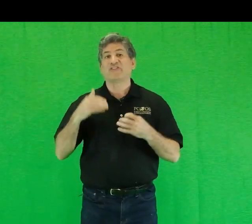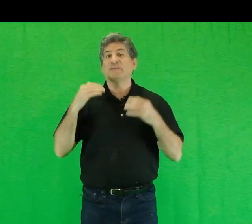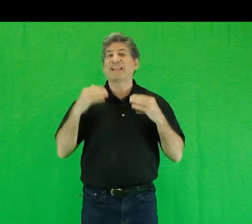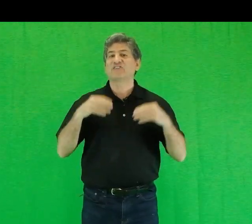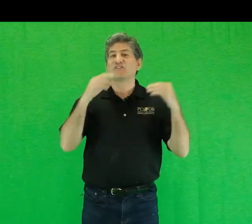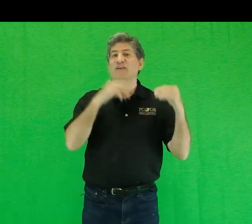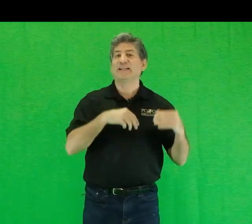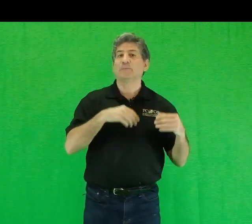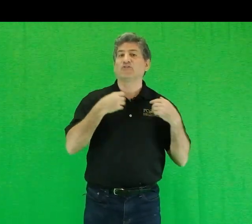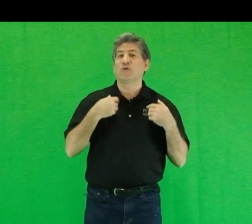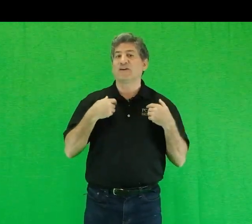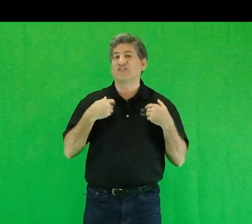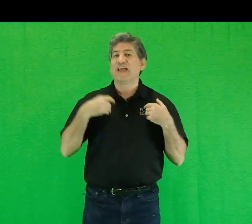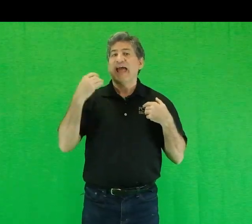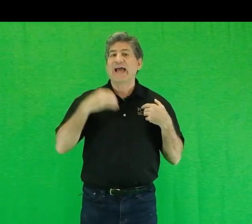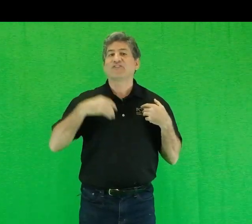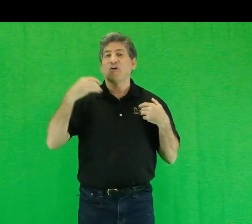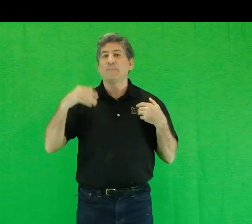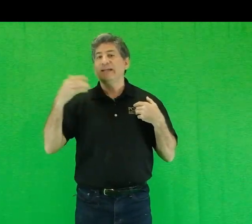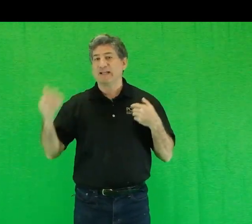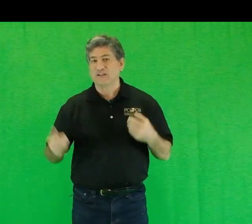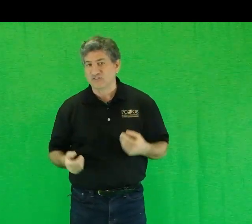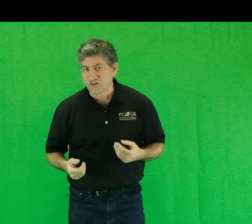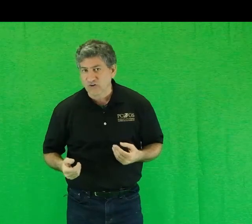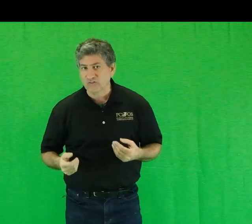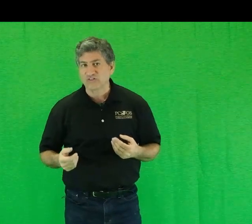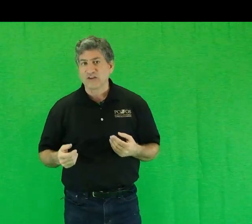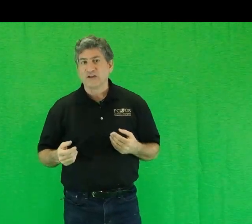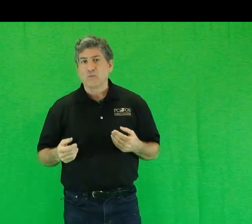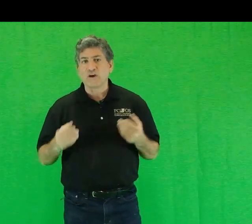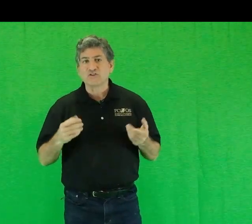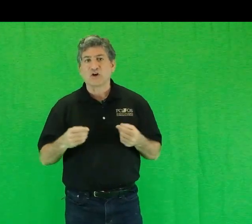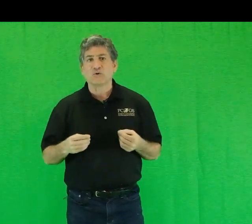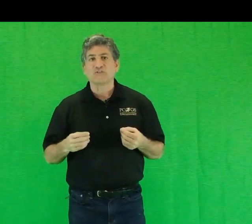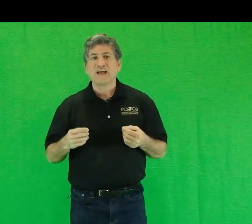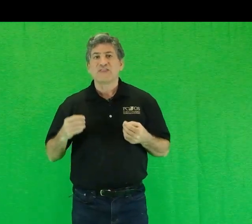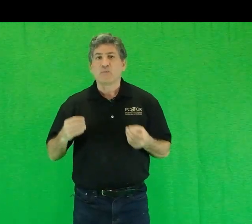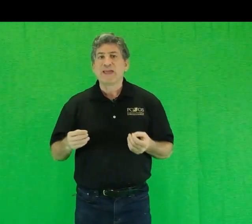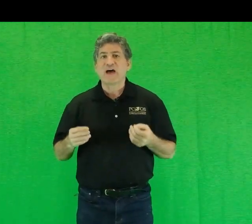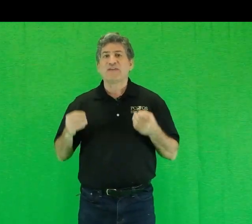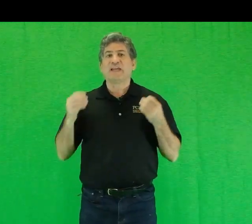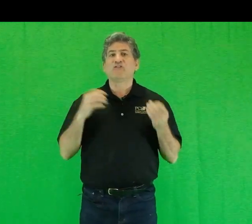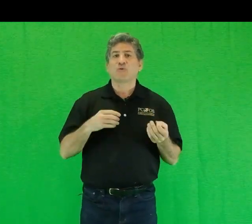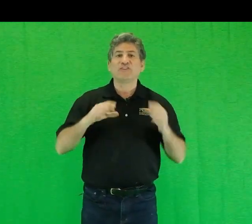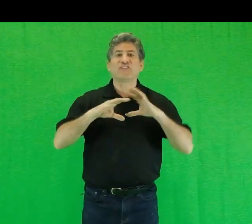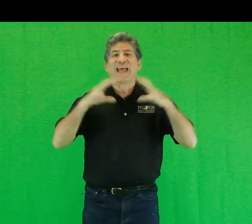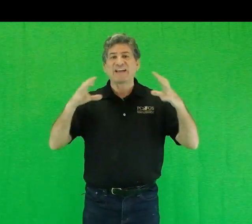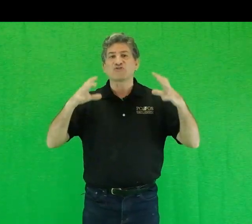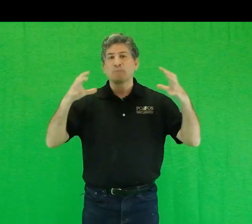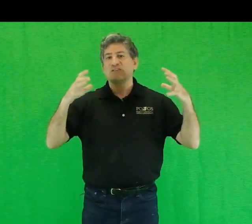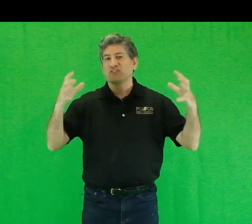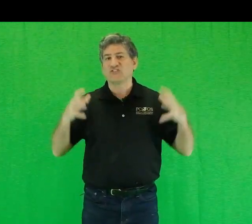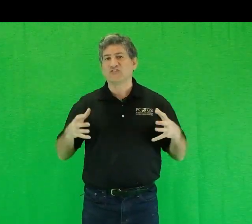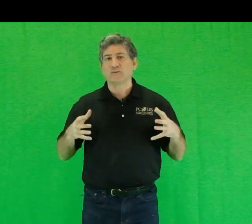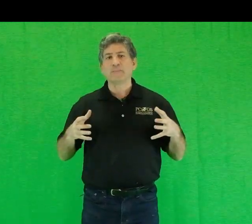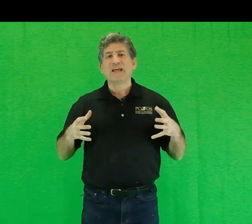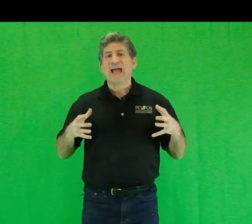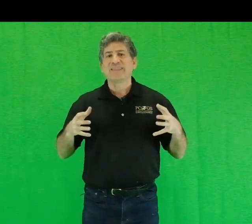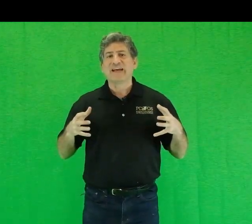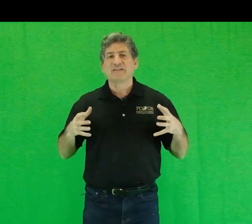them less available to us and our immediate concerns, we are told that we have increased the entropy of the system and that